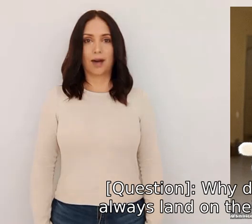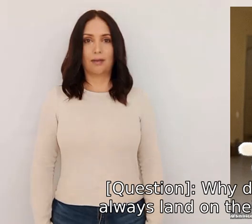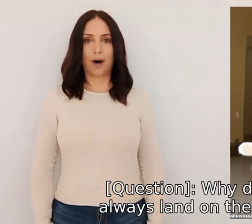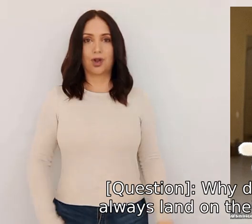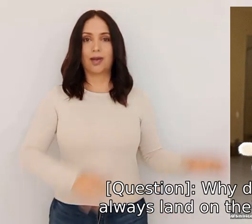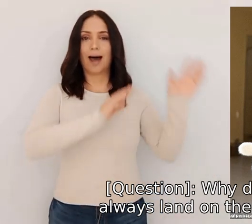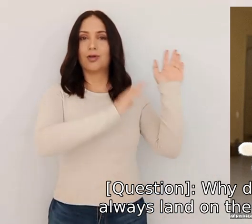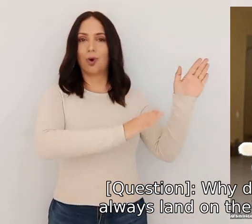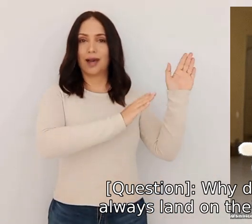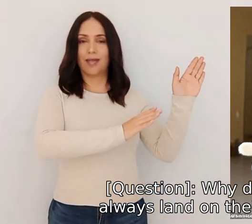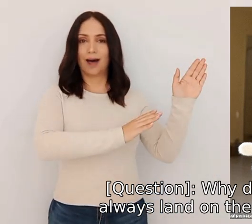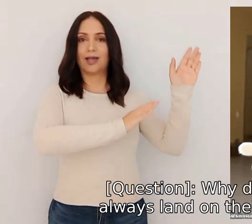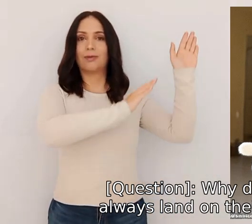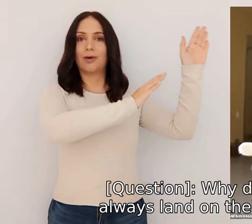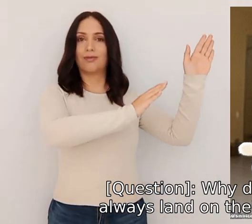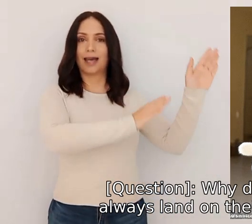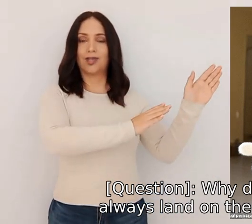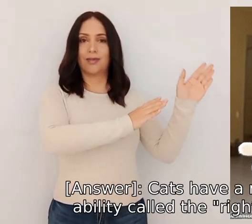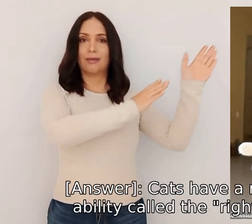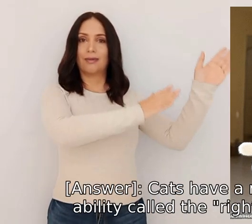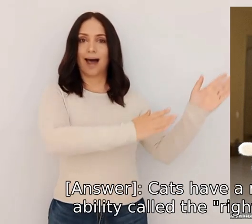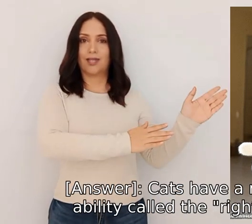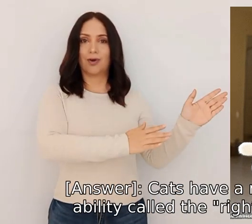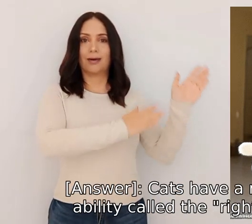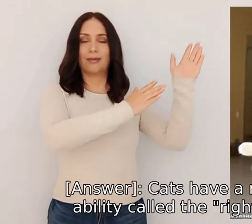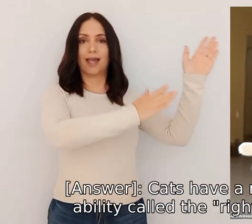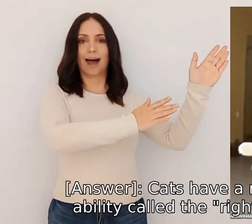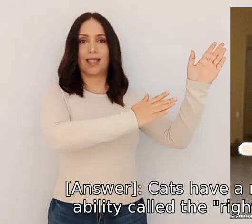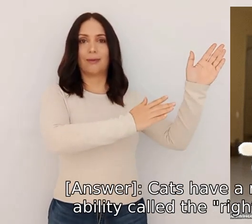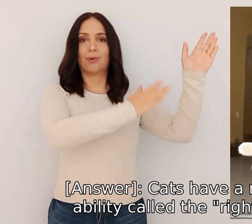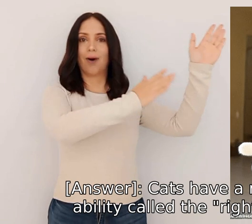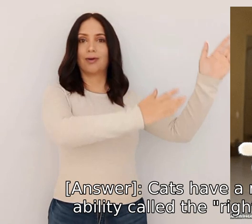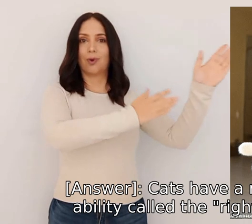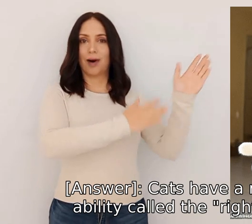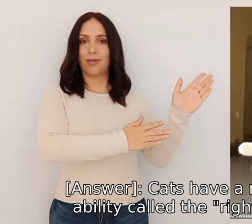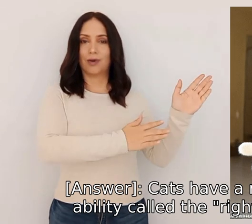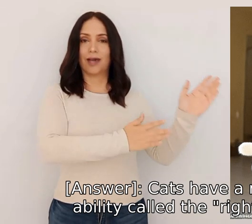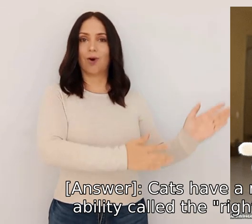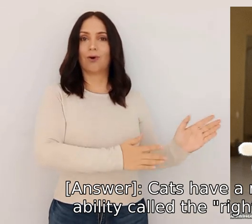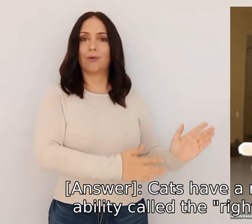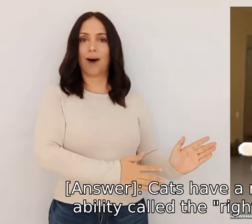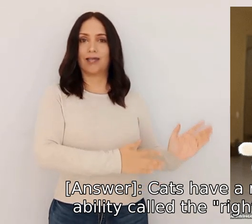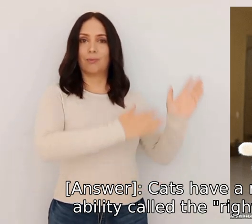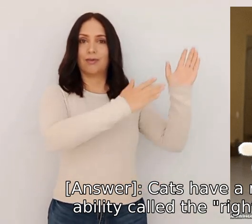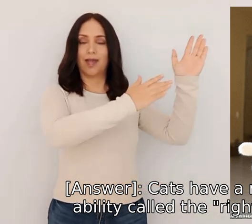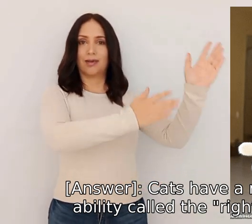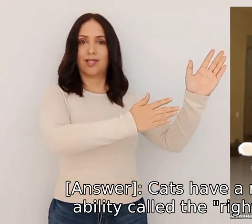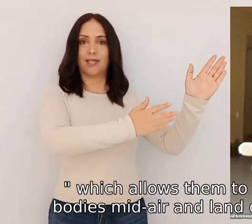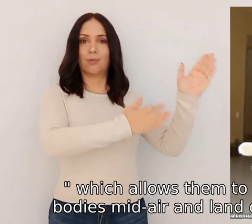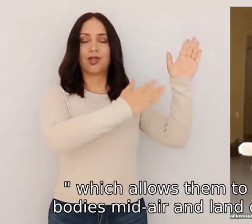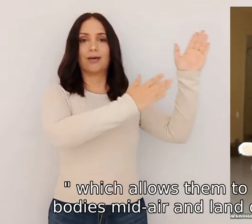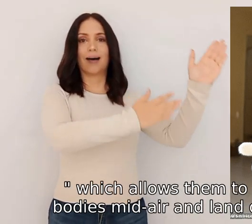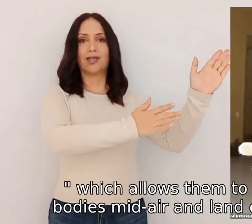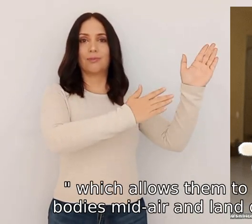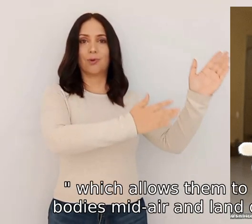question why do cats always land on their feet a cats have a remarkable ability called the righting reflex